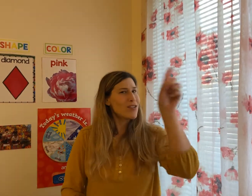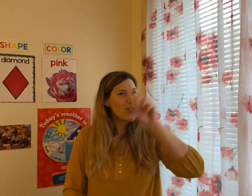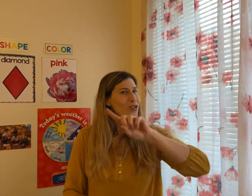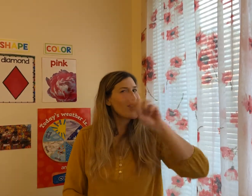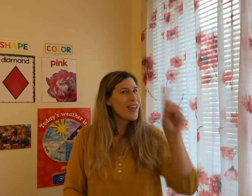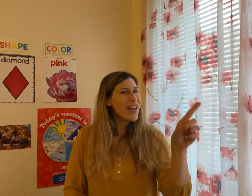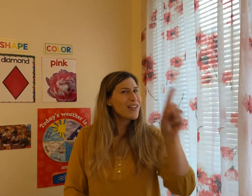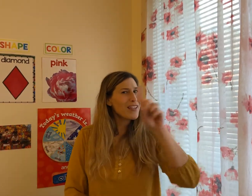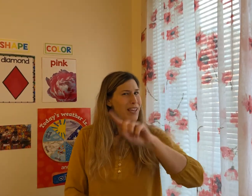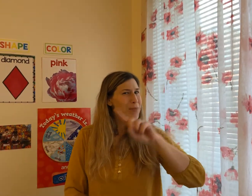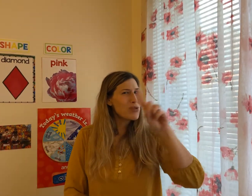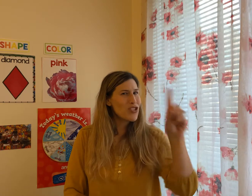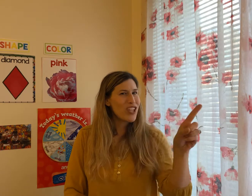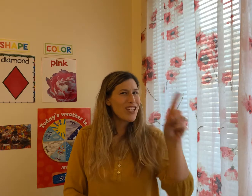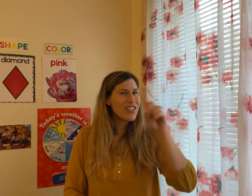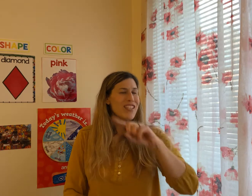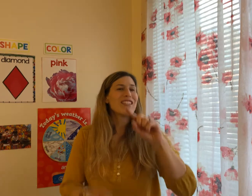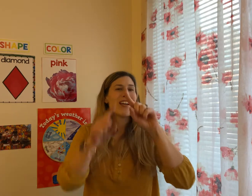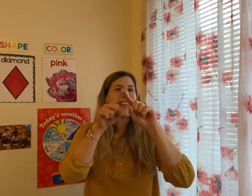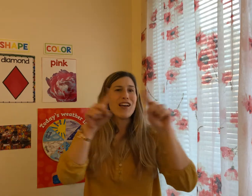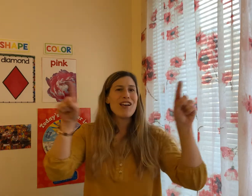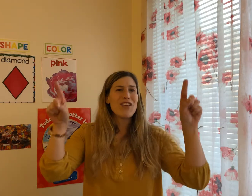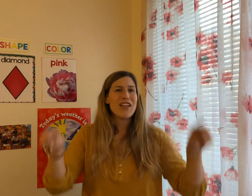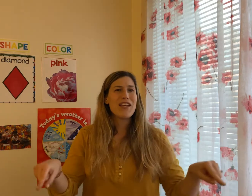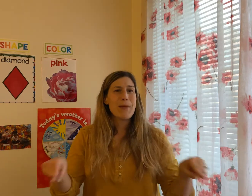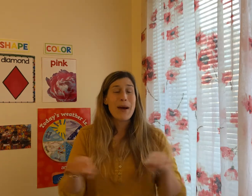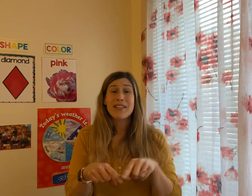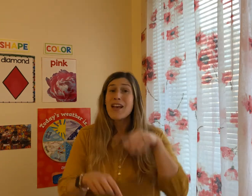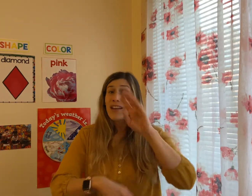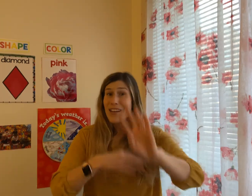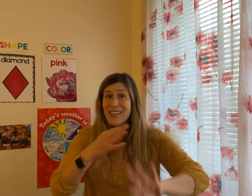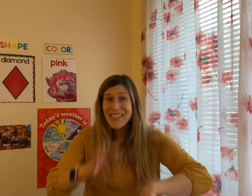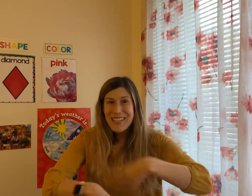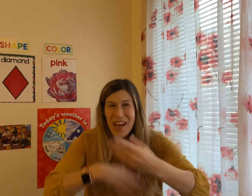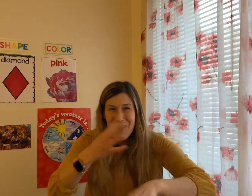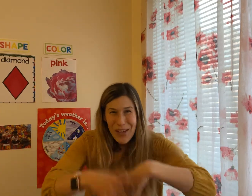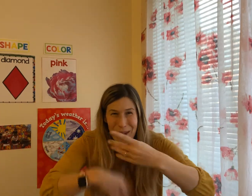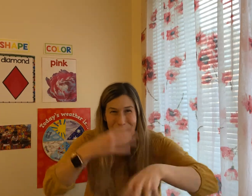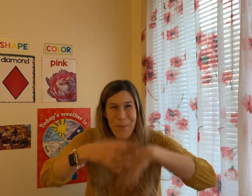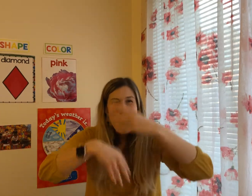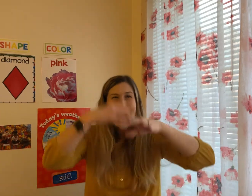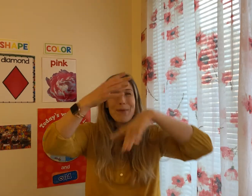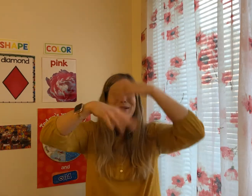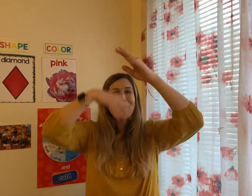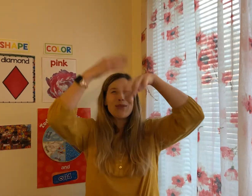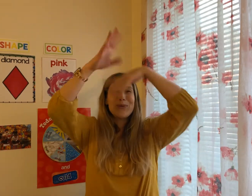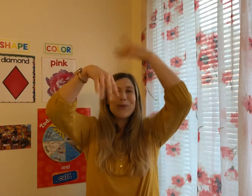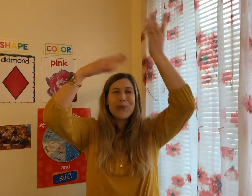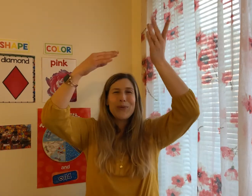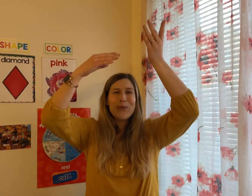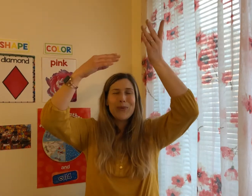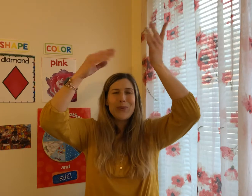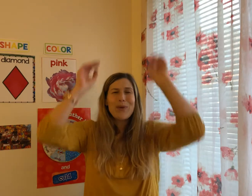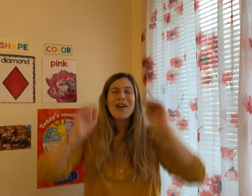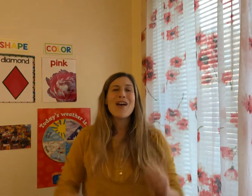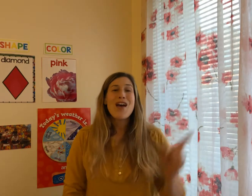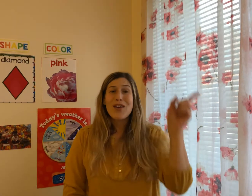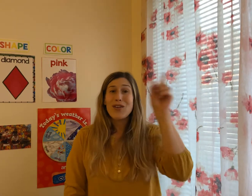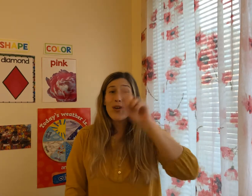No, you can't keep Jesus love in a box, cause his love will come bubbling through. No,